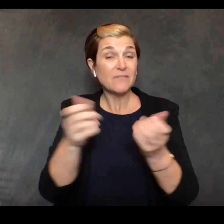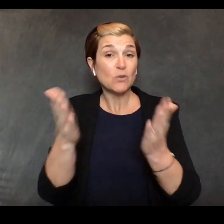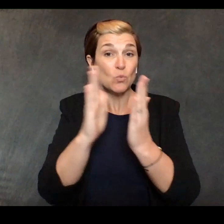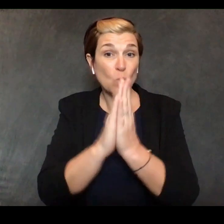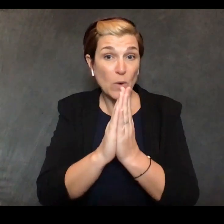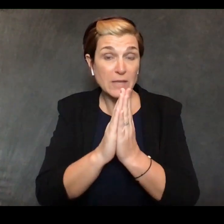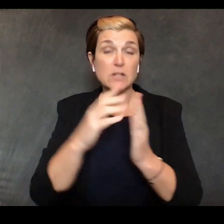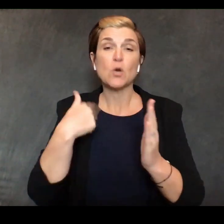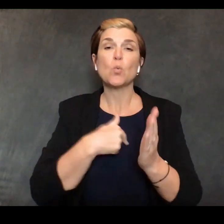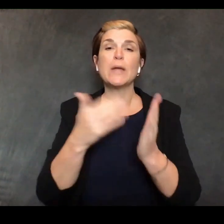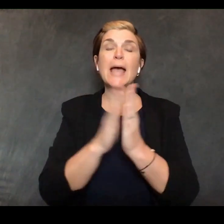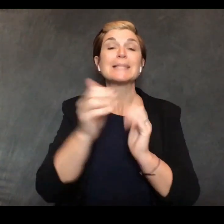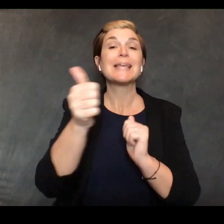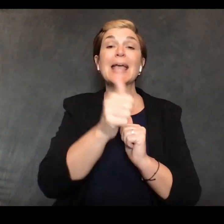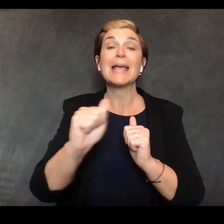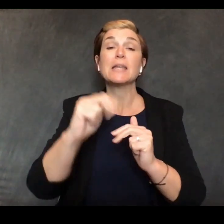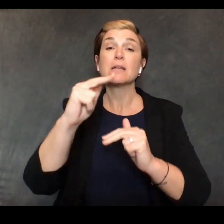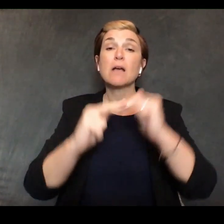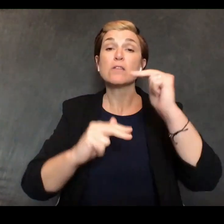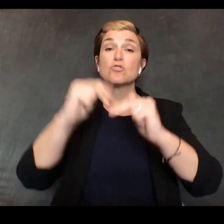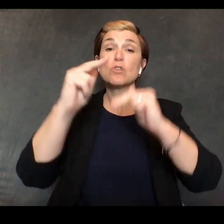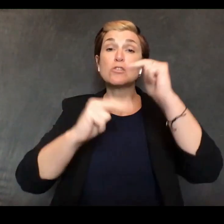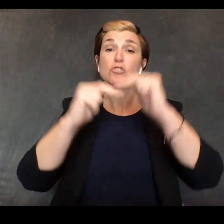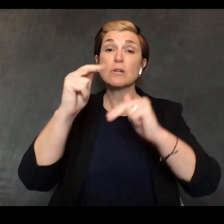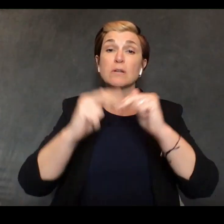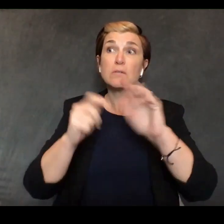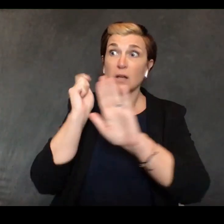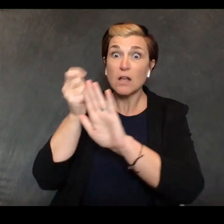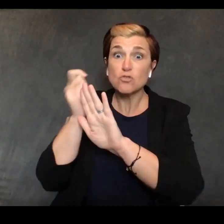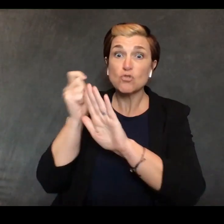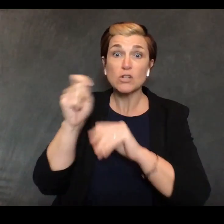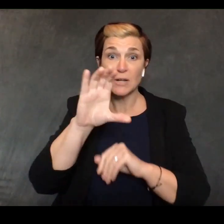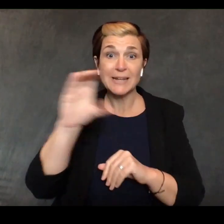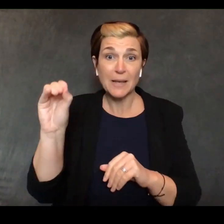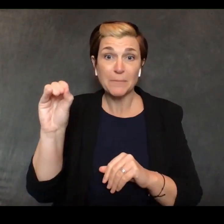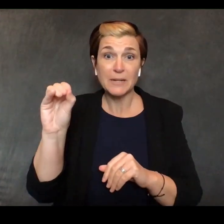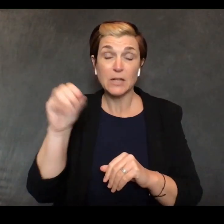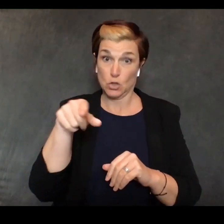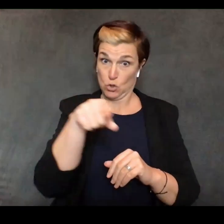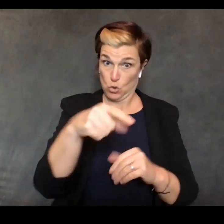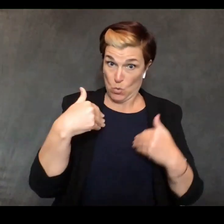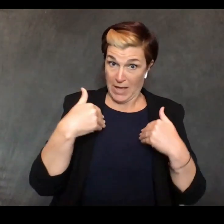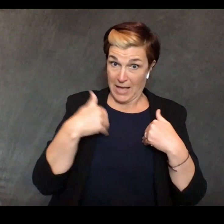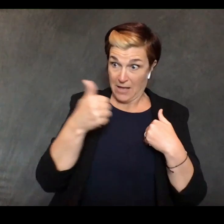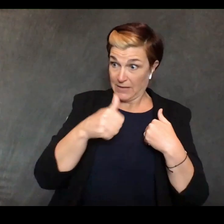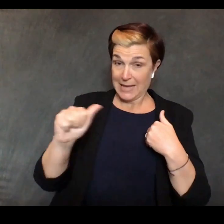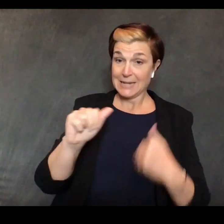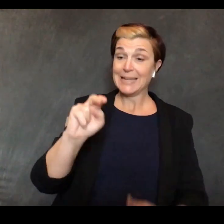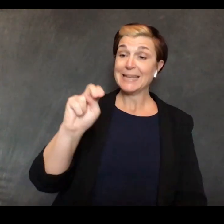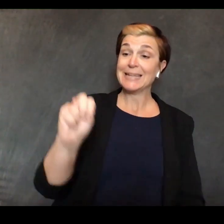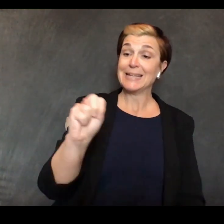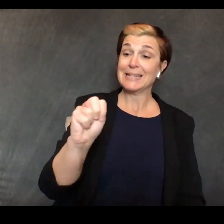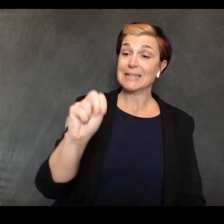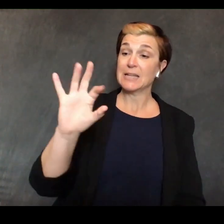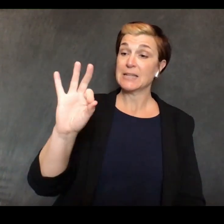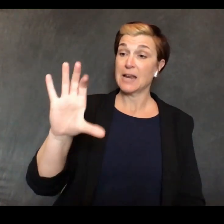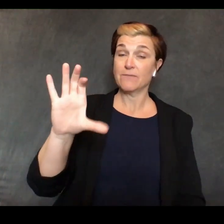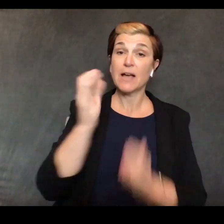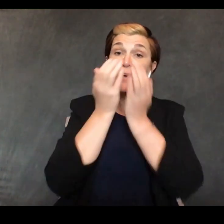donate their inventory of n95 masks to your local hospital and forego additional orders